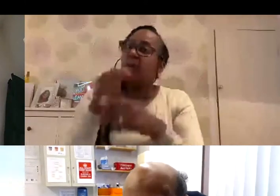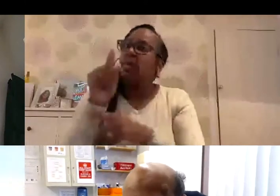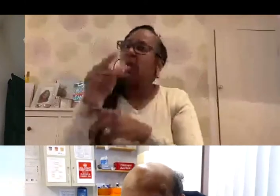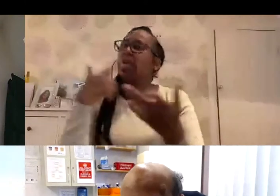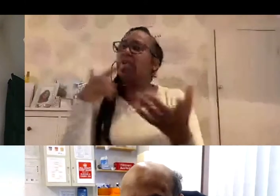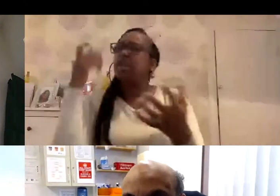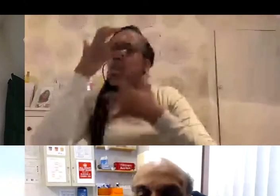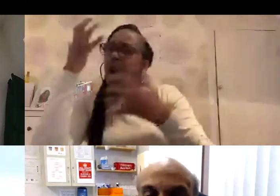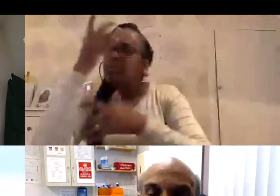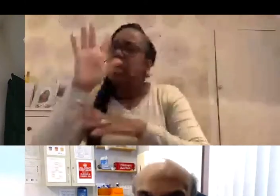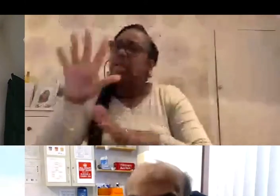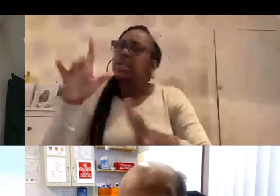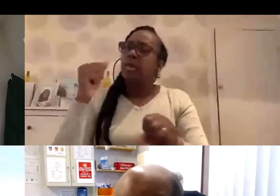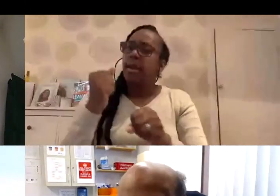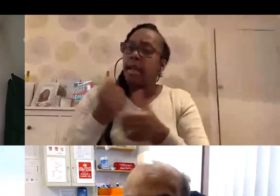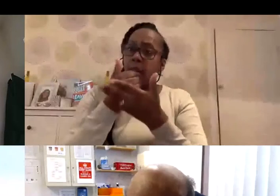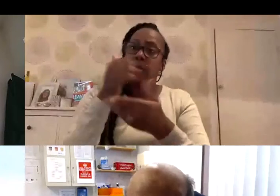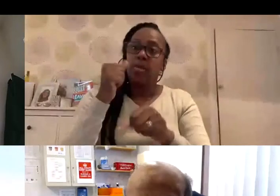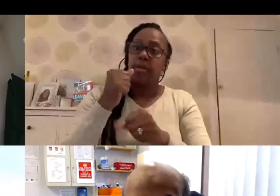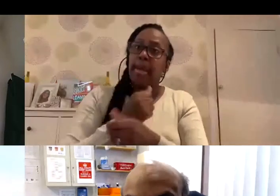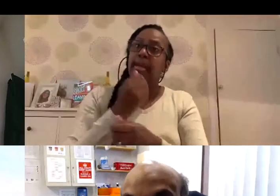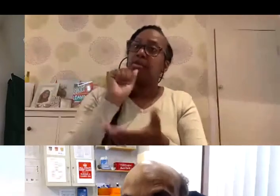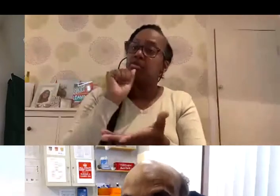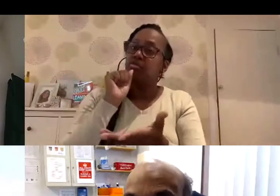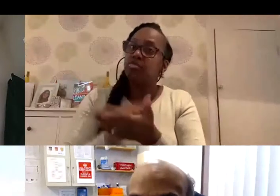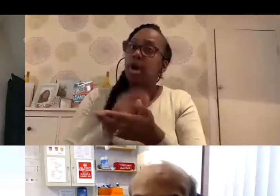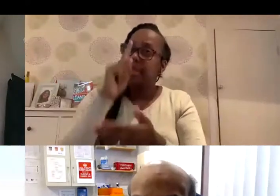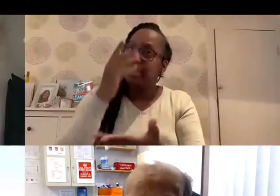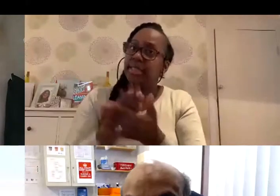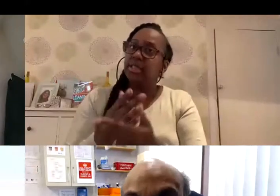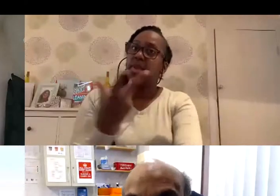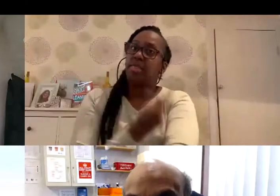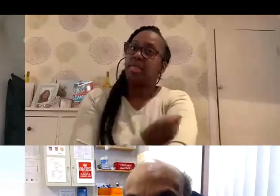have and help you make a right decision around the vaccination. Thank you.